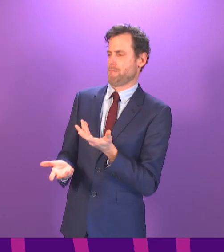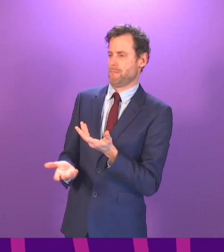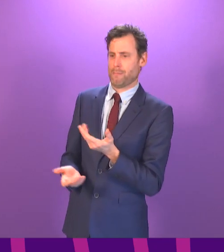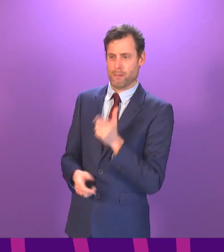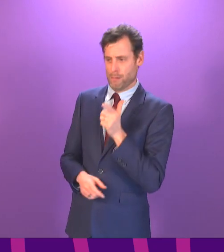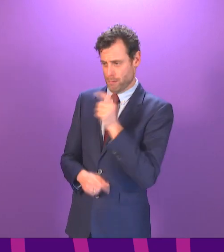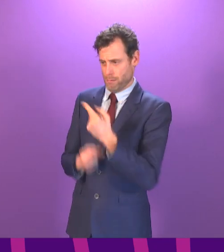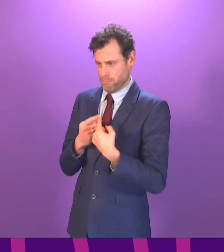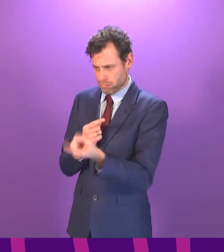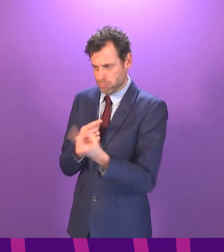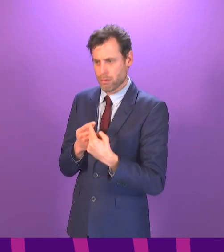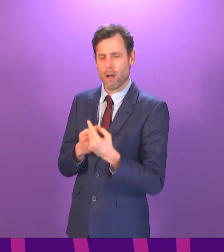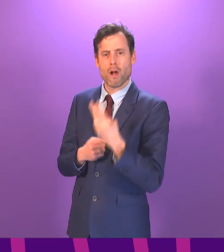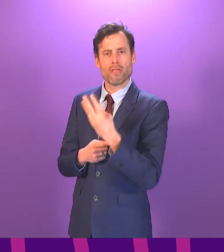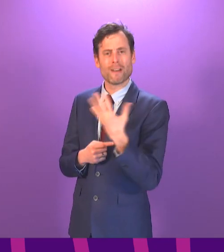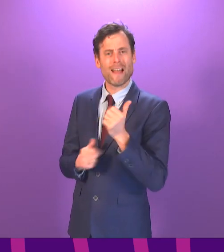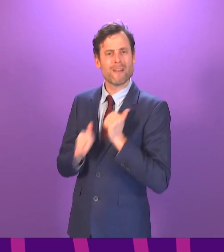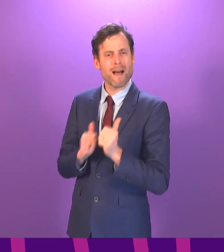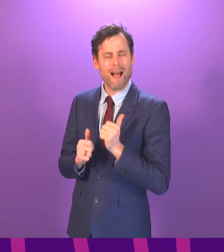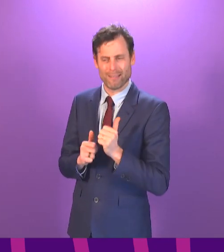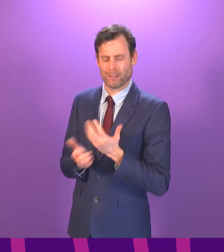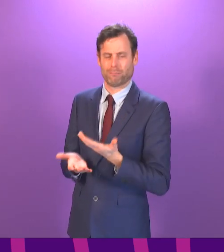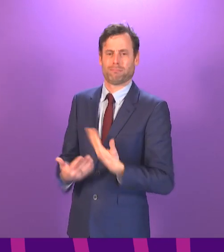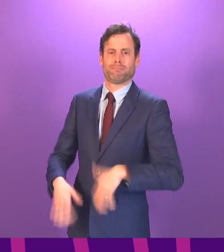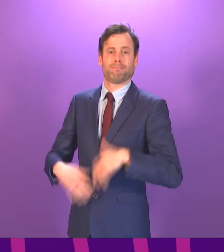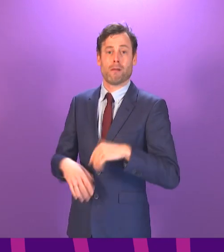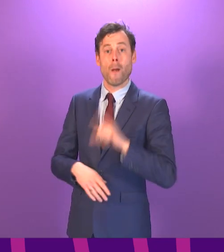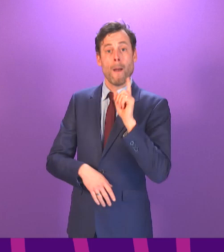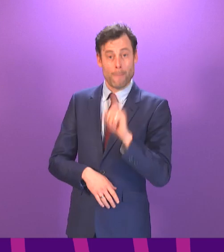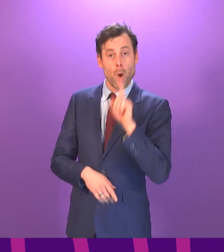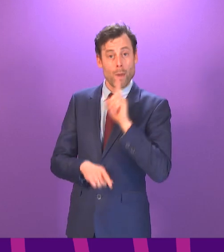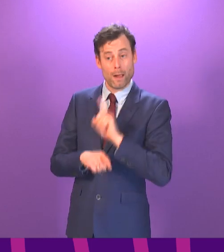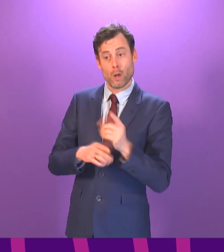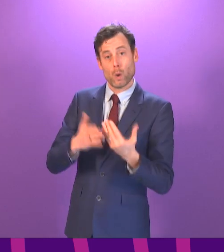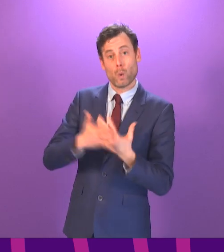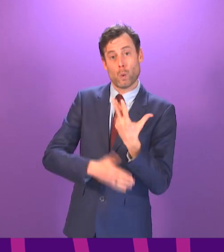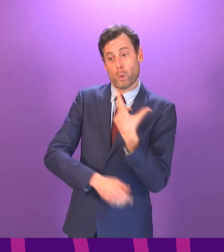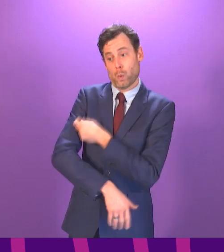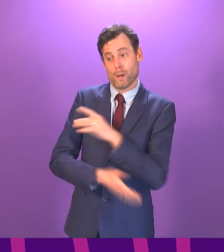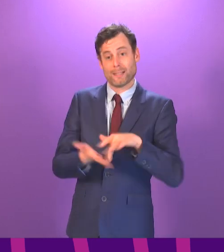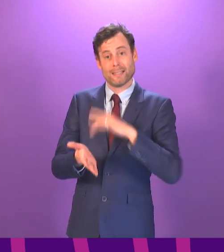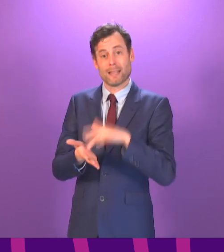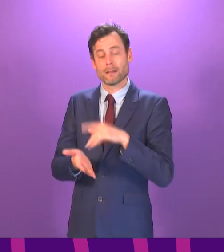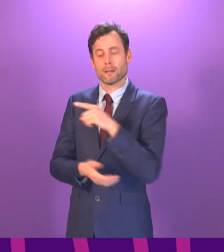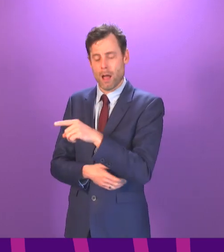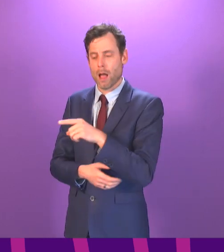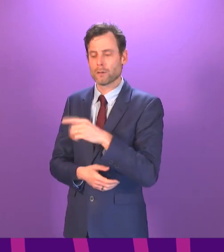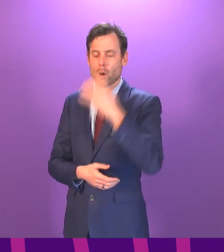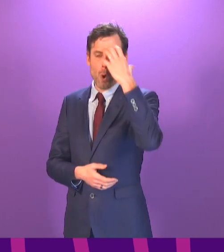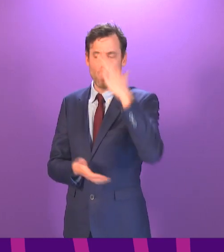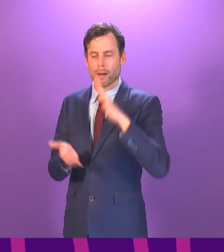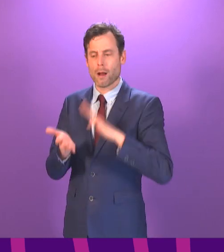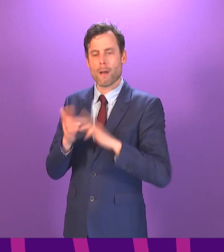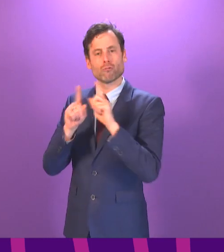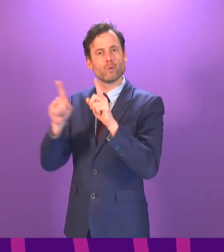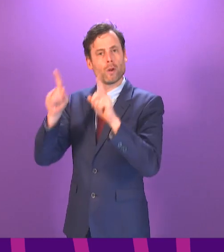35 miles. However, there is a new vaccination centre at Queen Margaret University in Musselburgh which has opened I